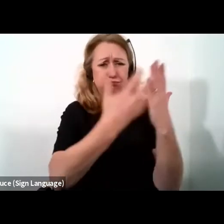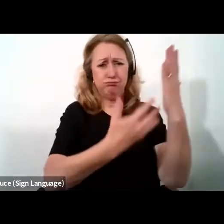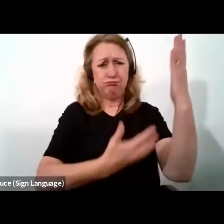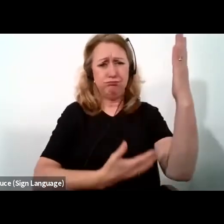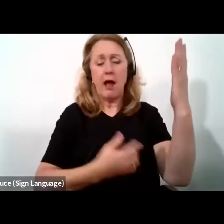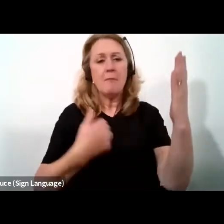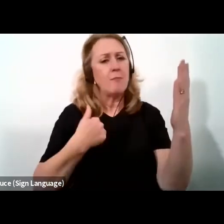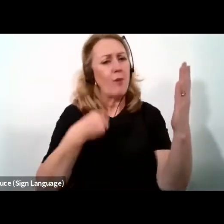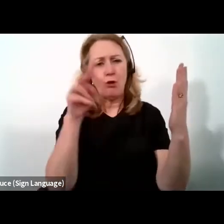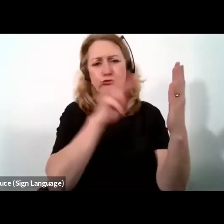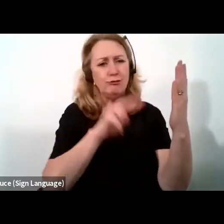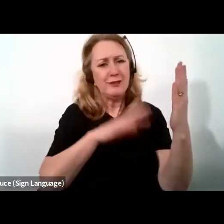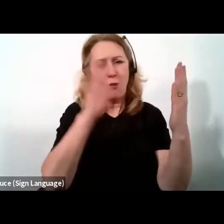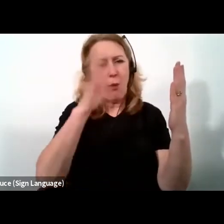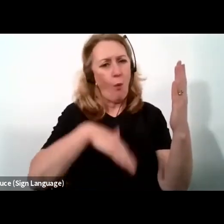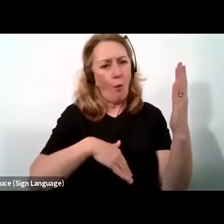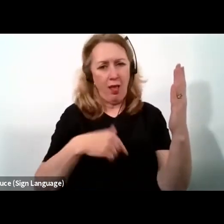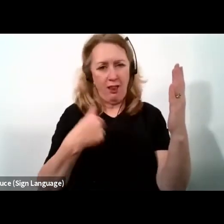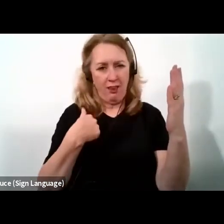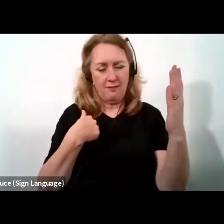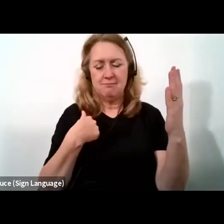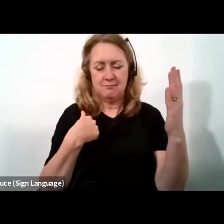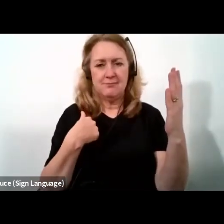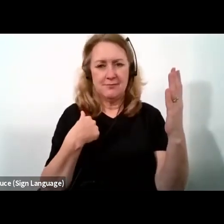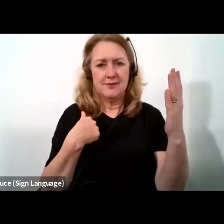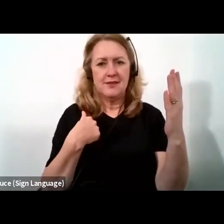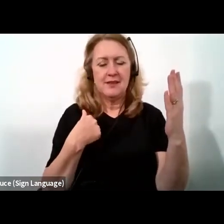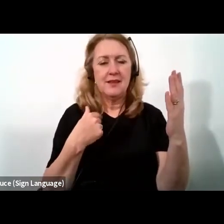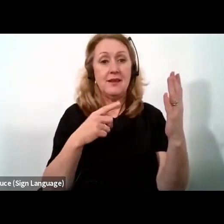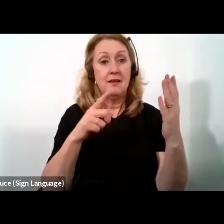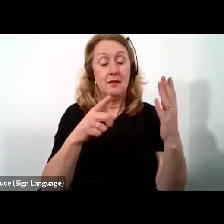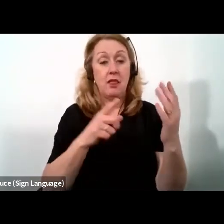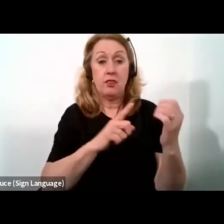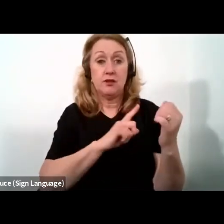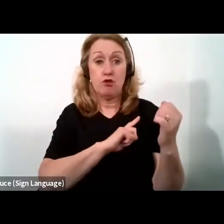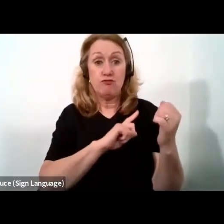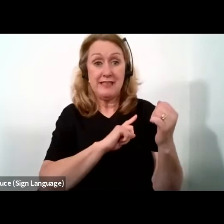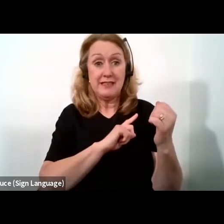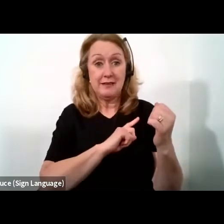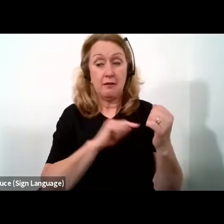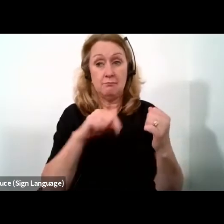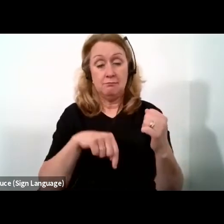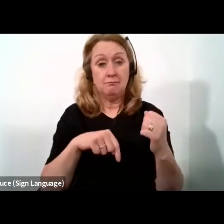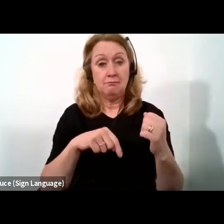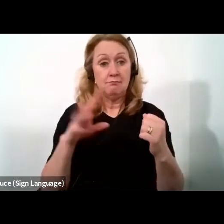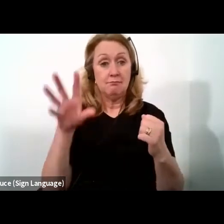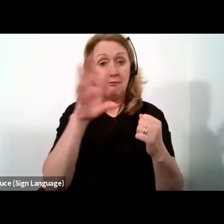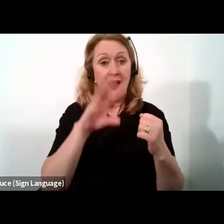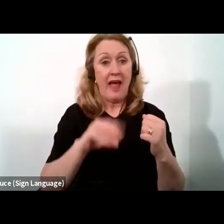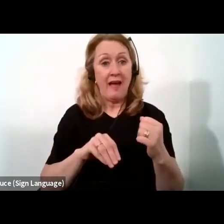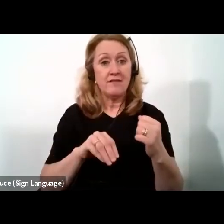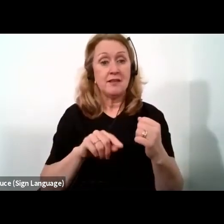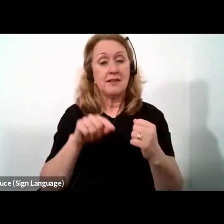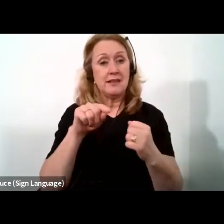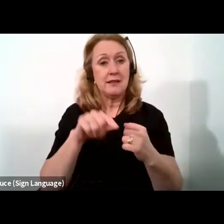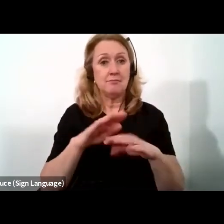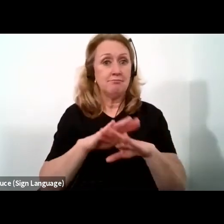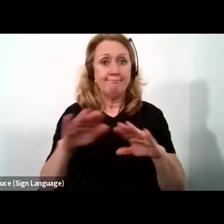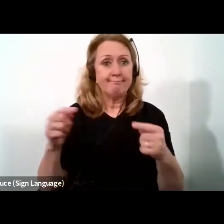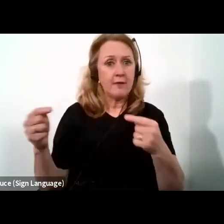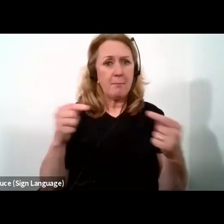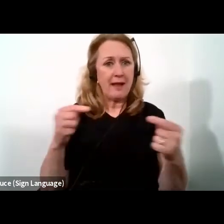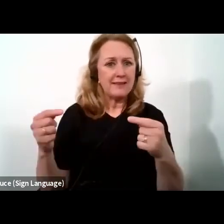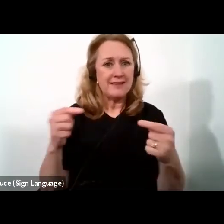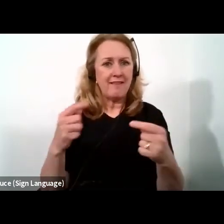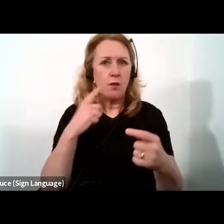But before I do that, I wanted to say there's a reason why Africa is uncompetitive when it comes